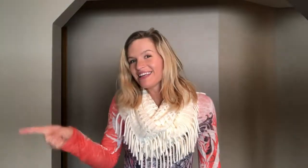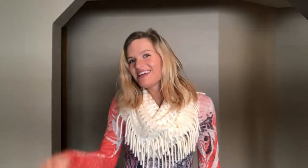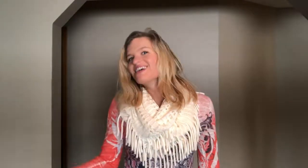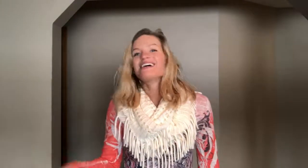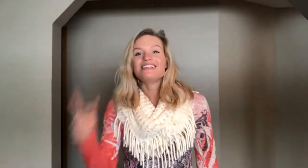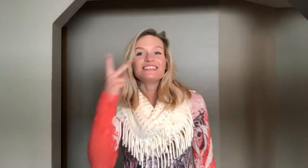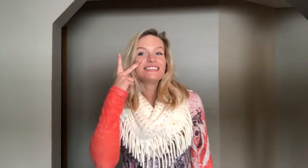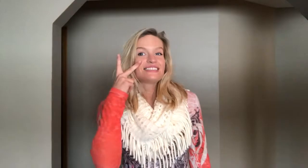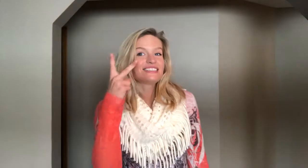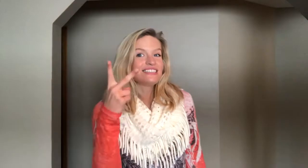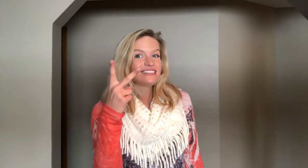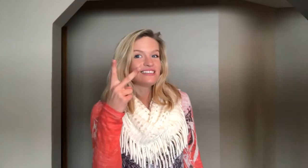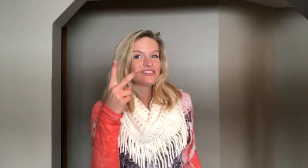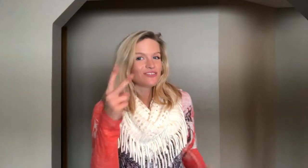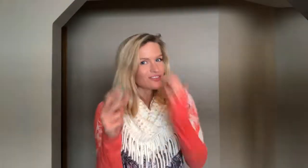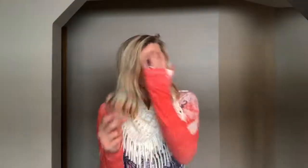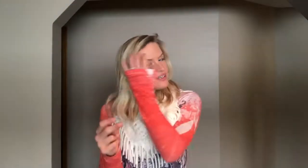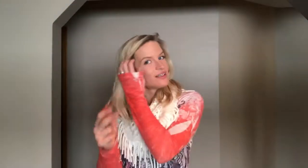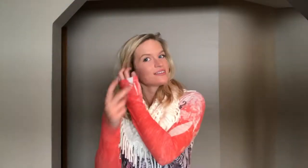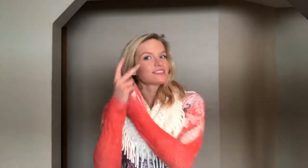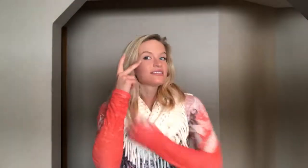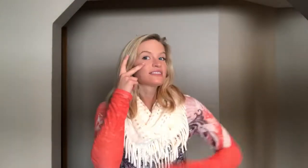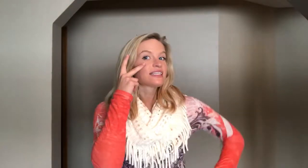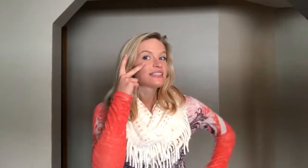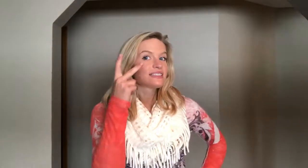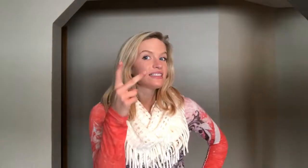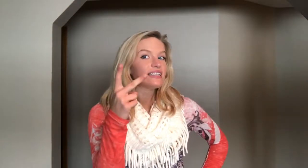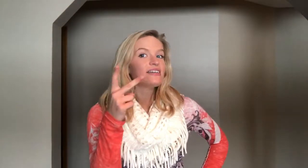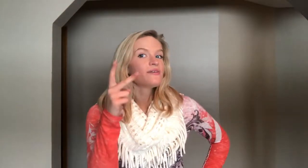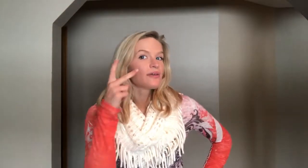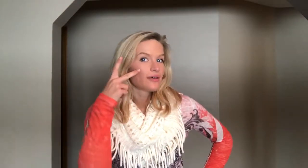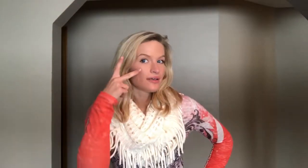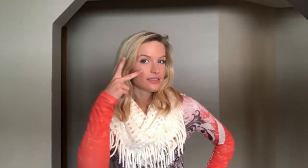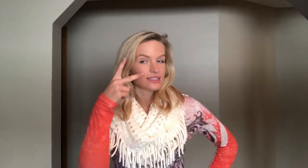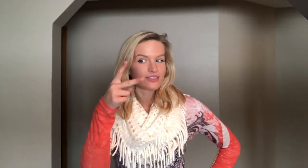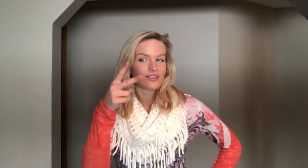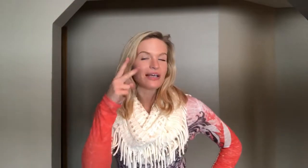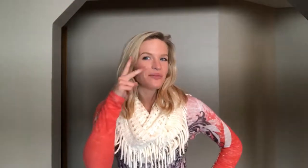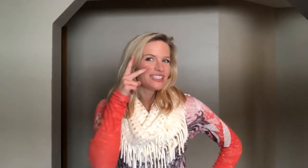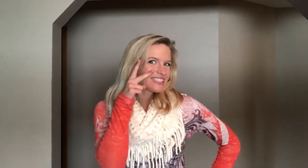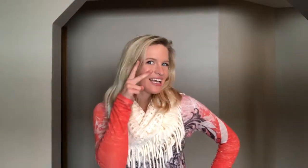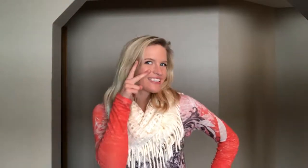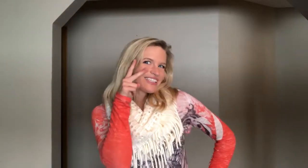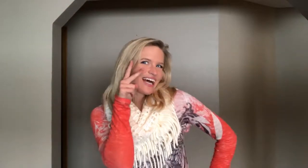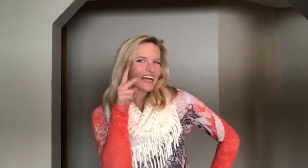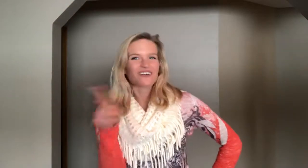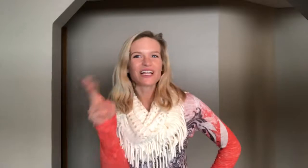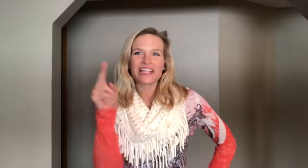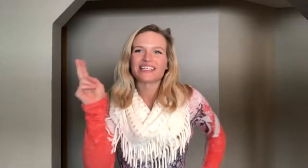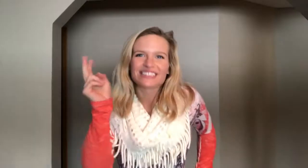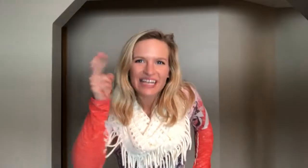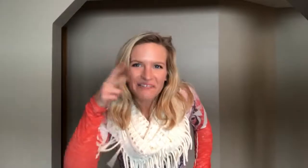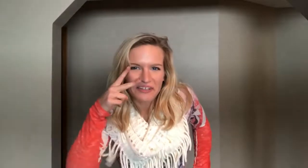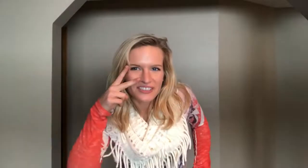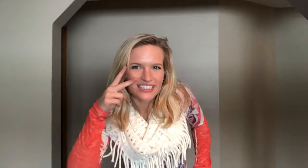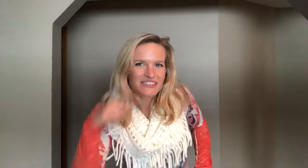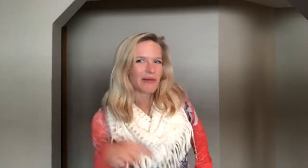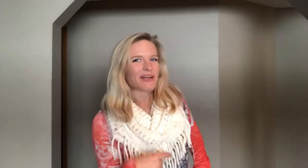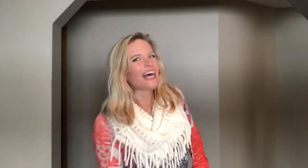sees you. So this is like see. Just do like a peace sign to the eye. Or like that stay fierce thing. Remember that.